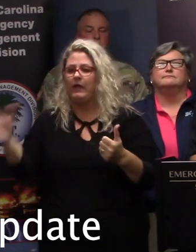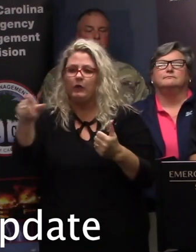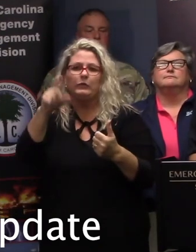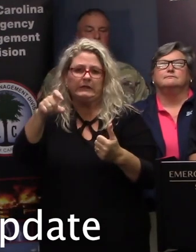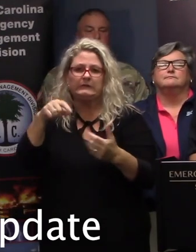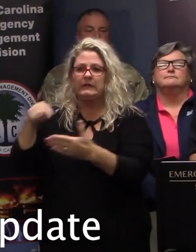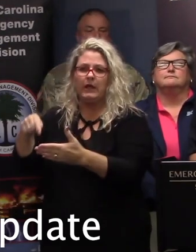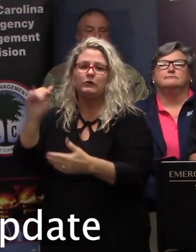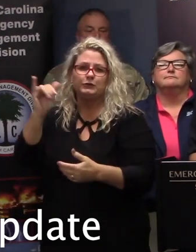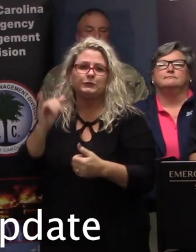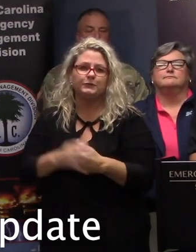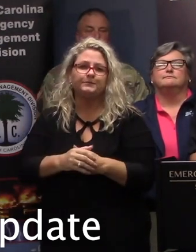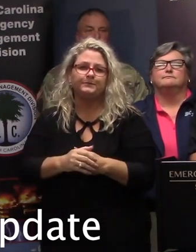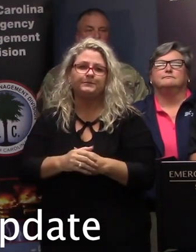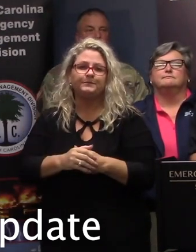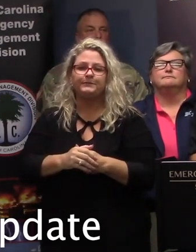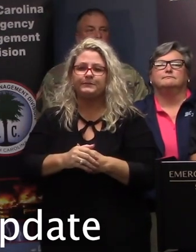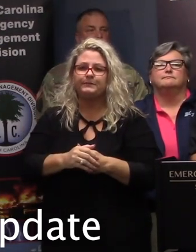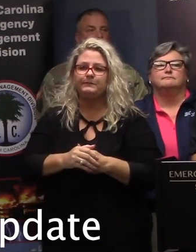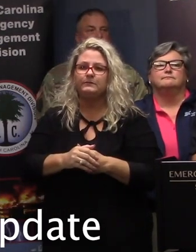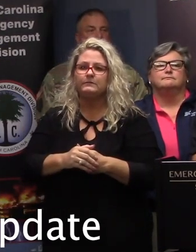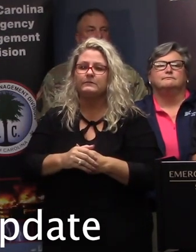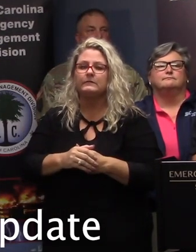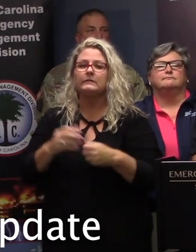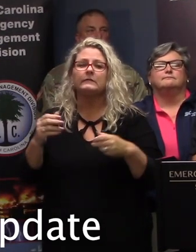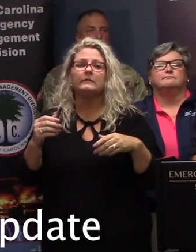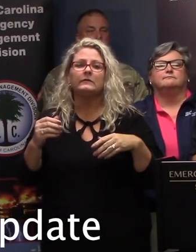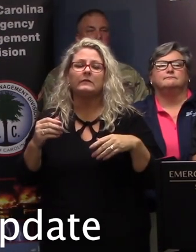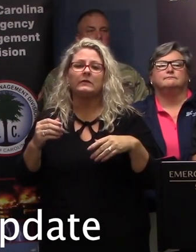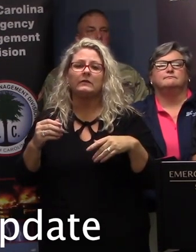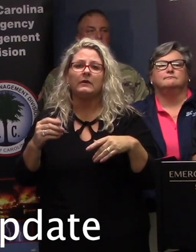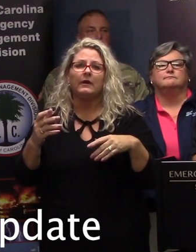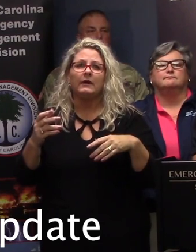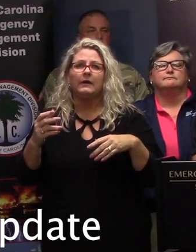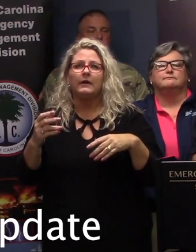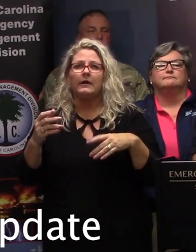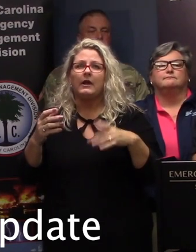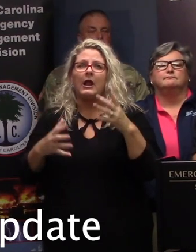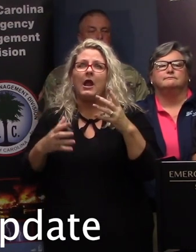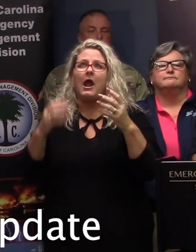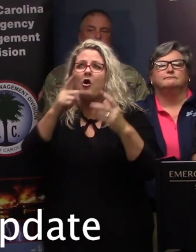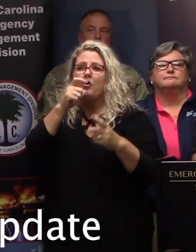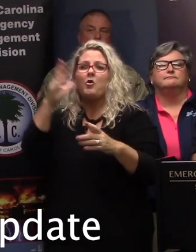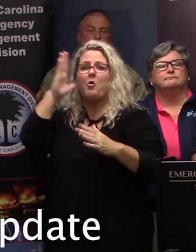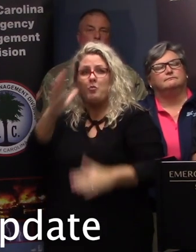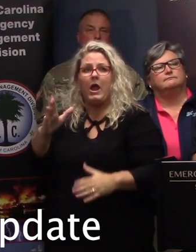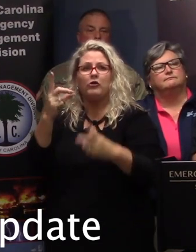well. In terms of the population that's going to conduct the evacuation,